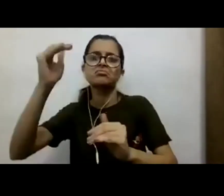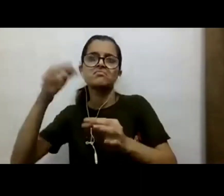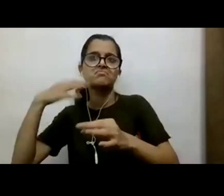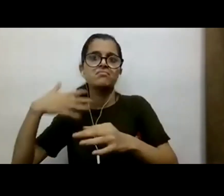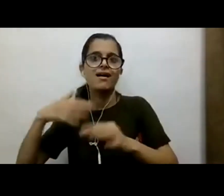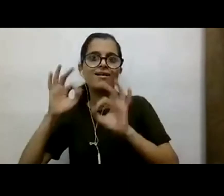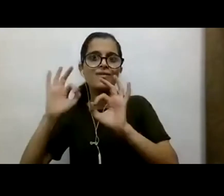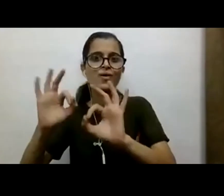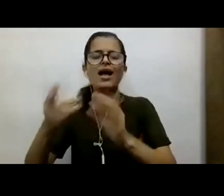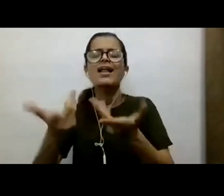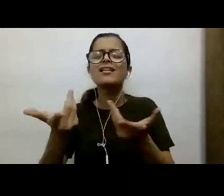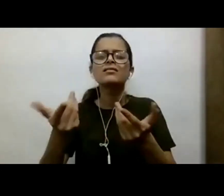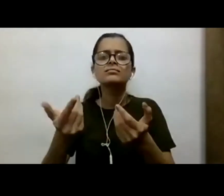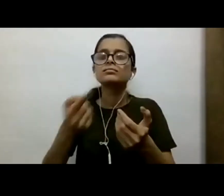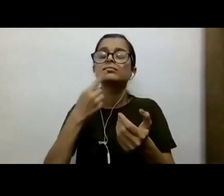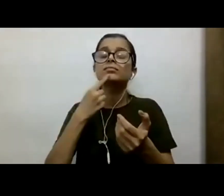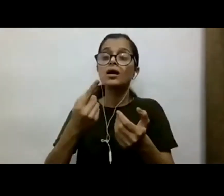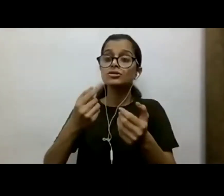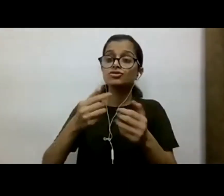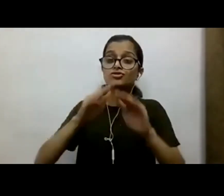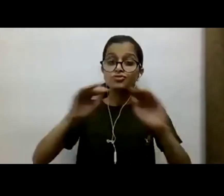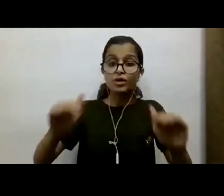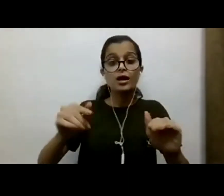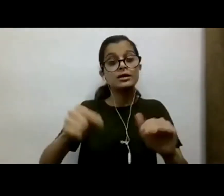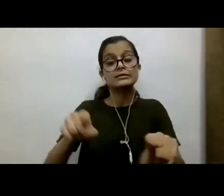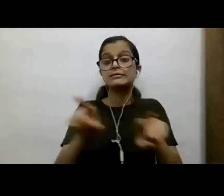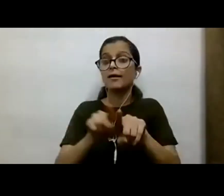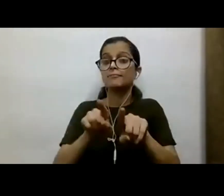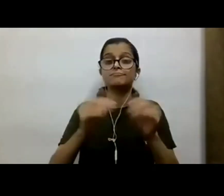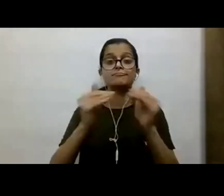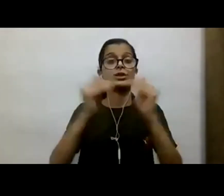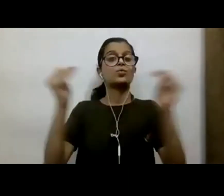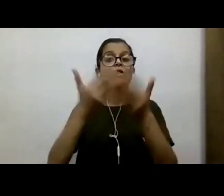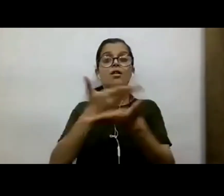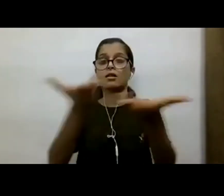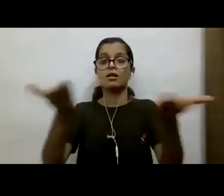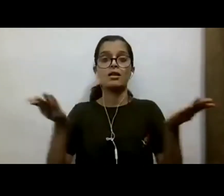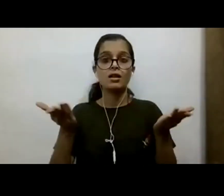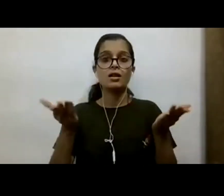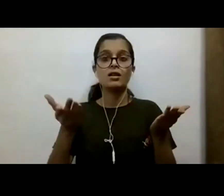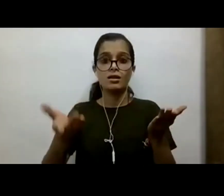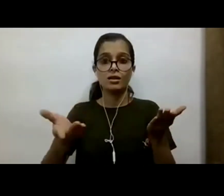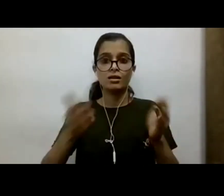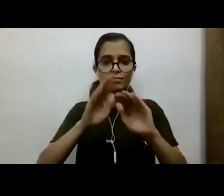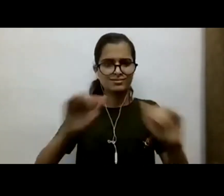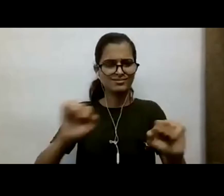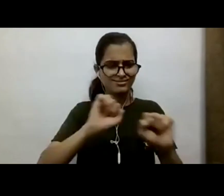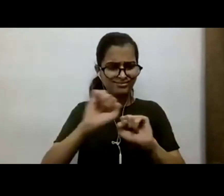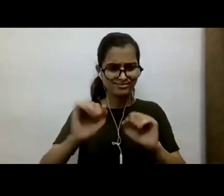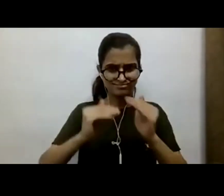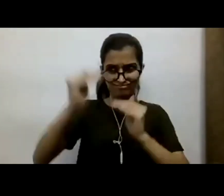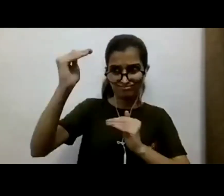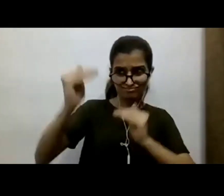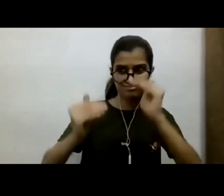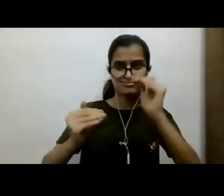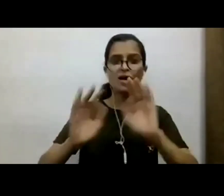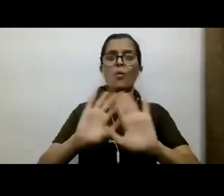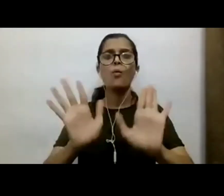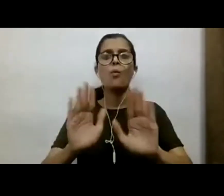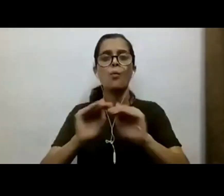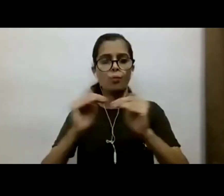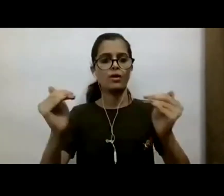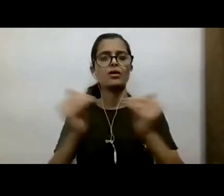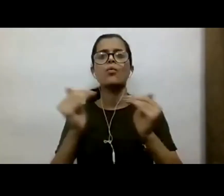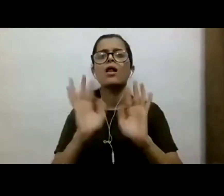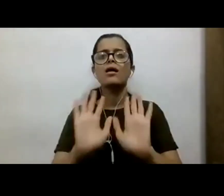That's it. She said, just think simply, what are the things that your child is getting and that child doesn't get? Bridge it. In every way that you